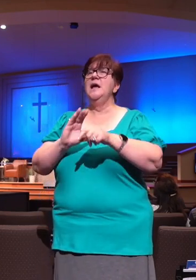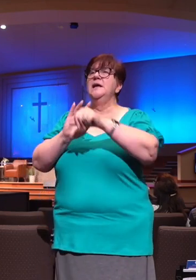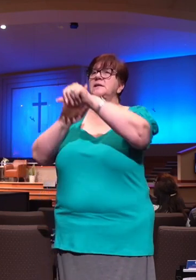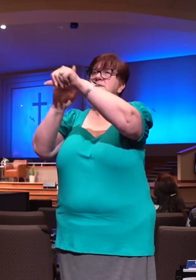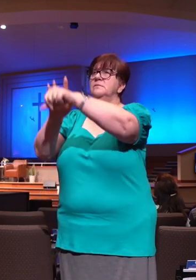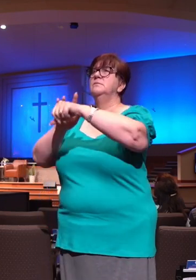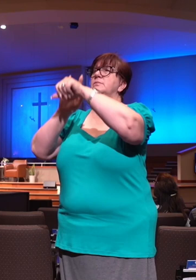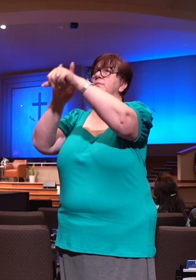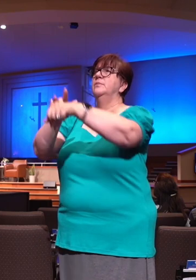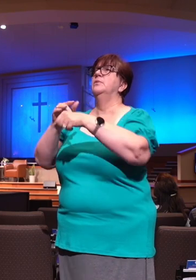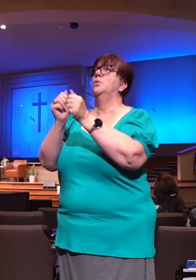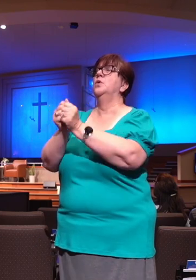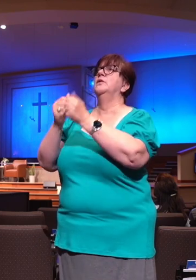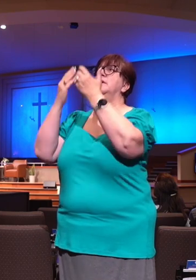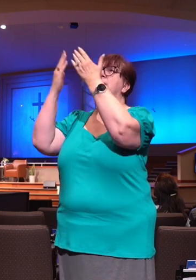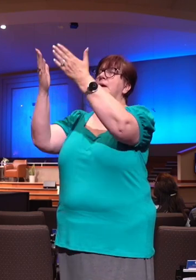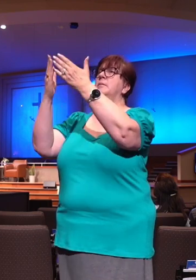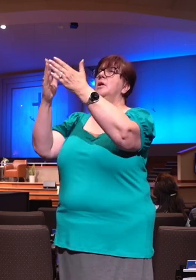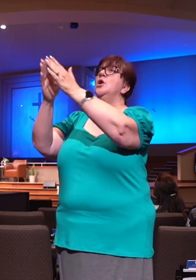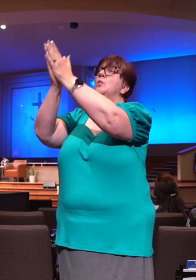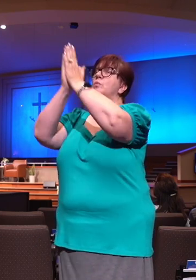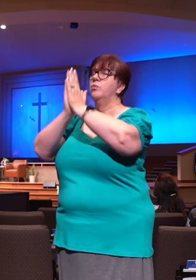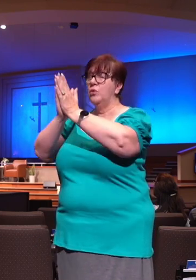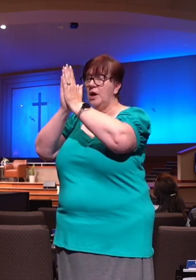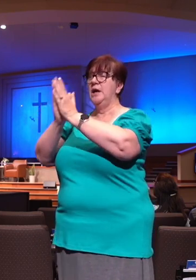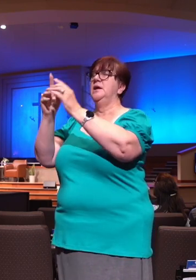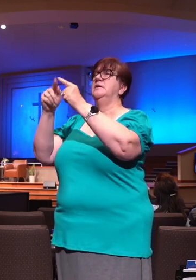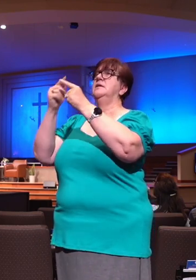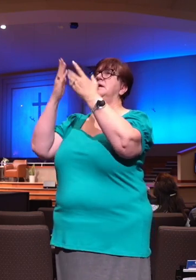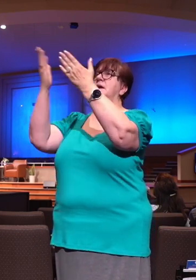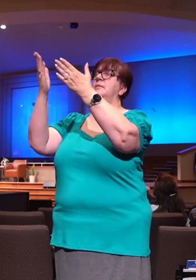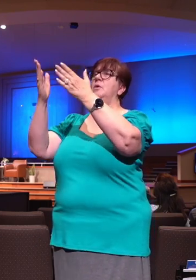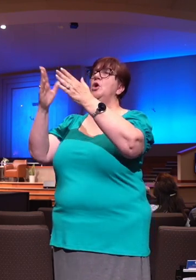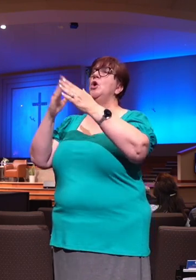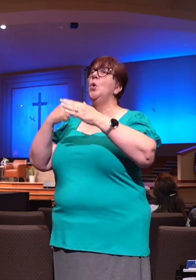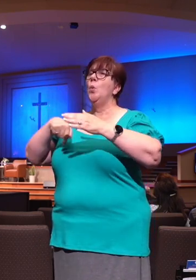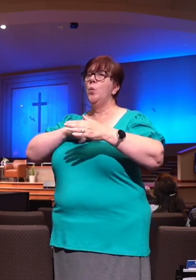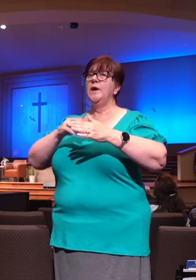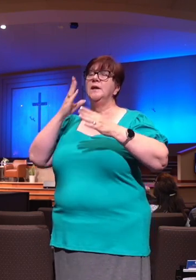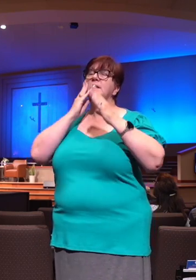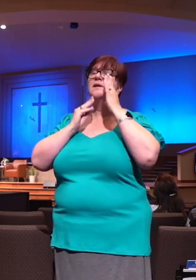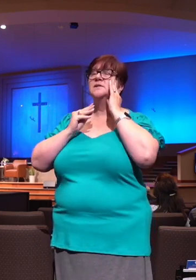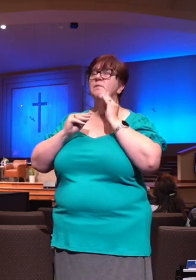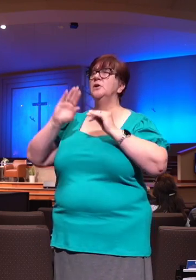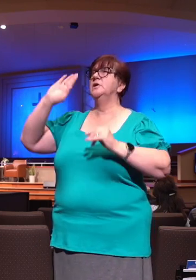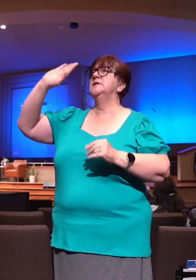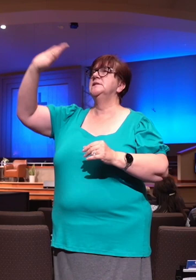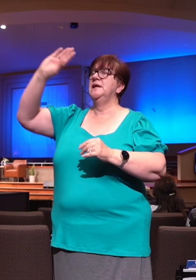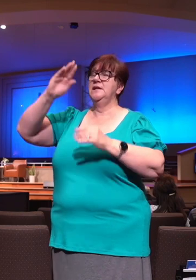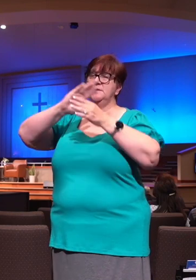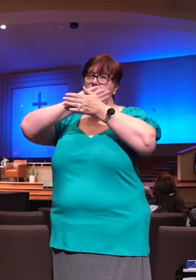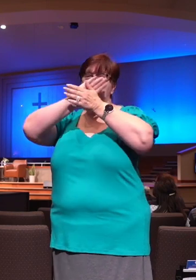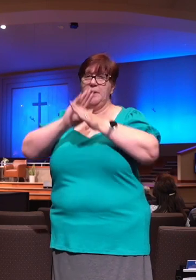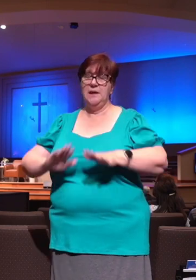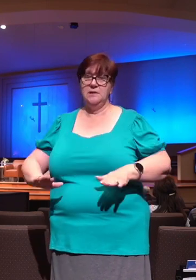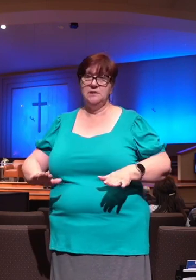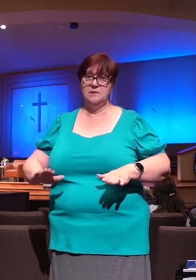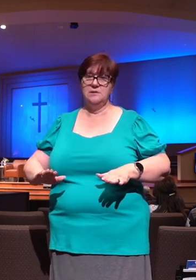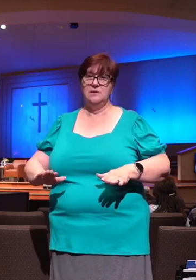scripture, that we can experience the peace of God. A total peace, meaning not just our heart, but all of us. So